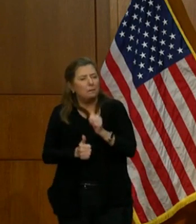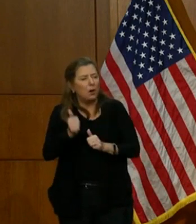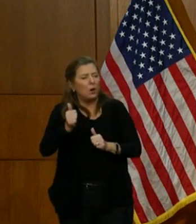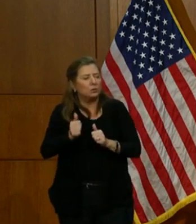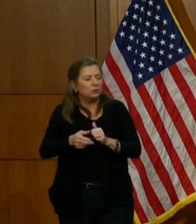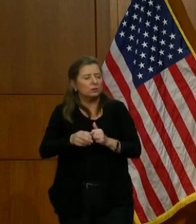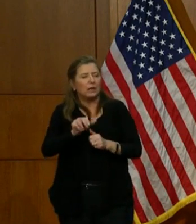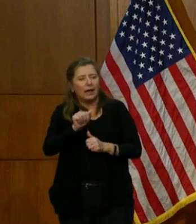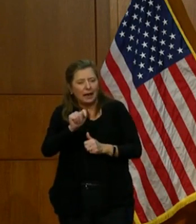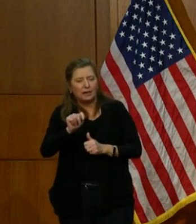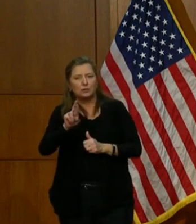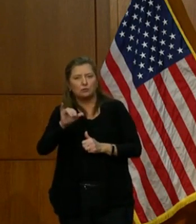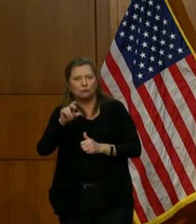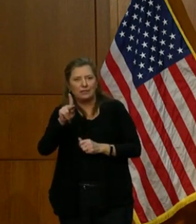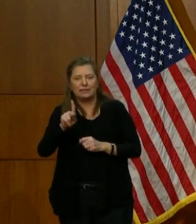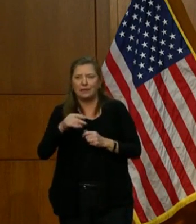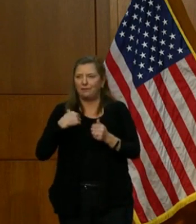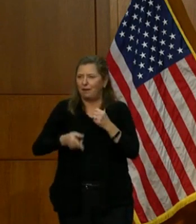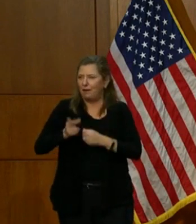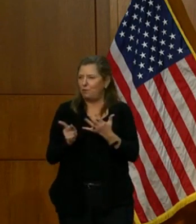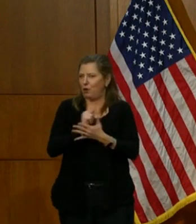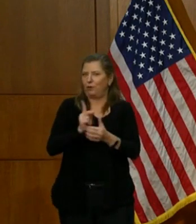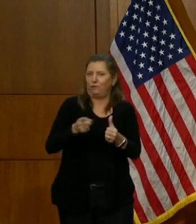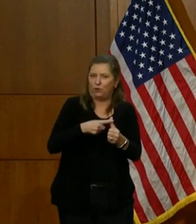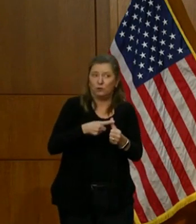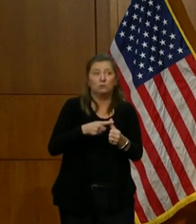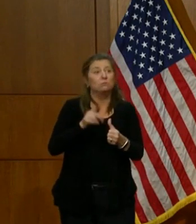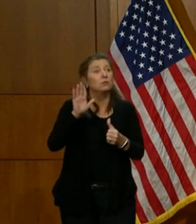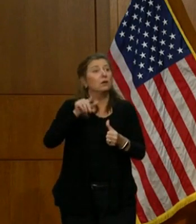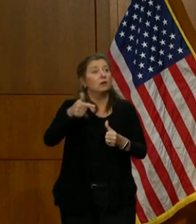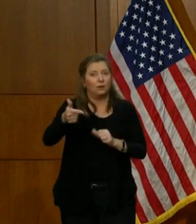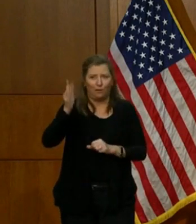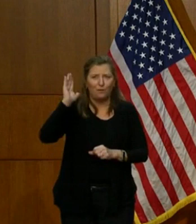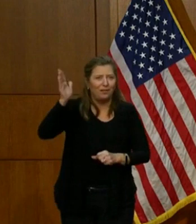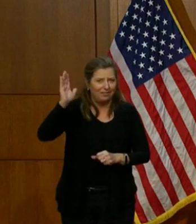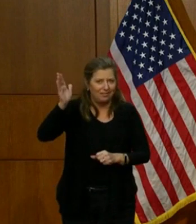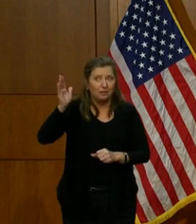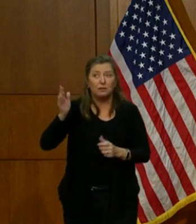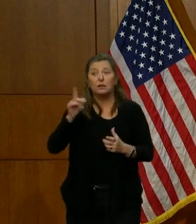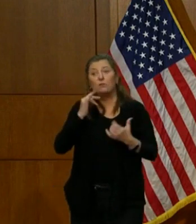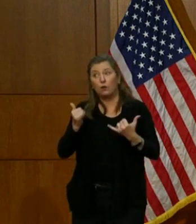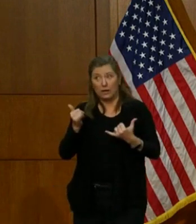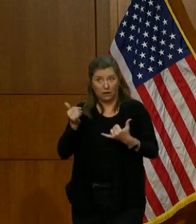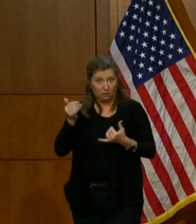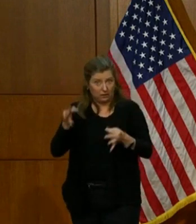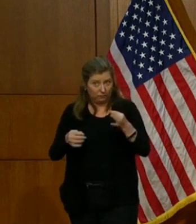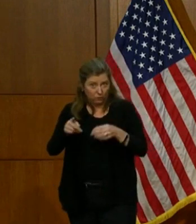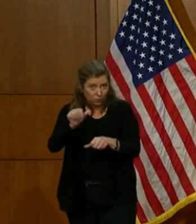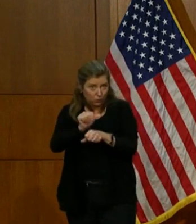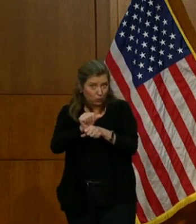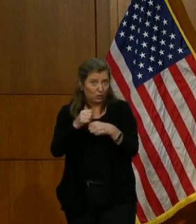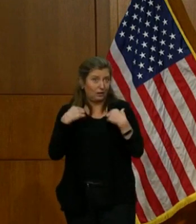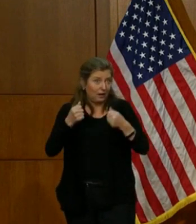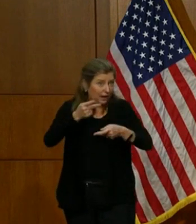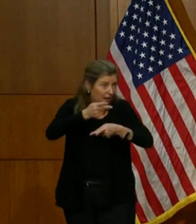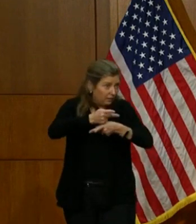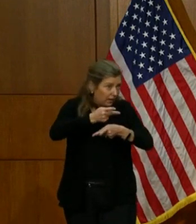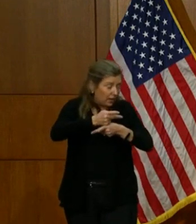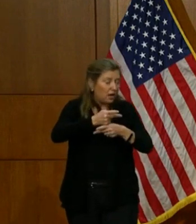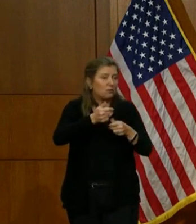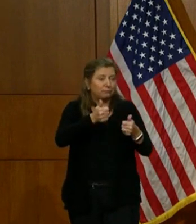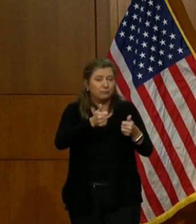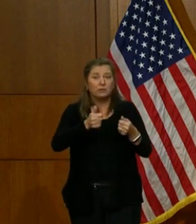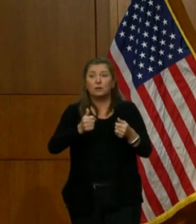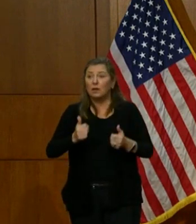risk first. So your turn is coming, but for now, unless you work in health care or live or